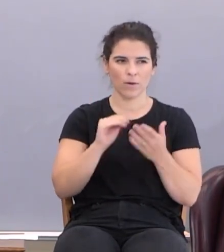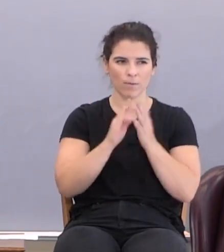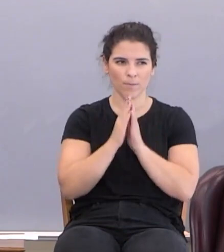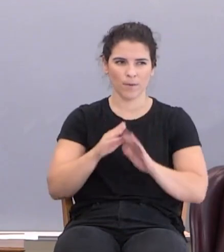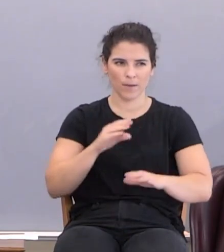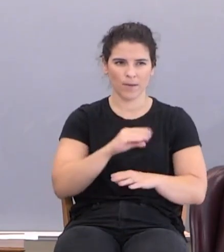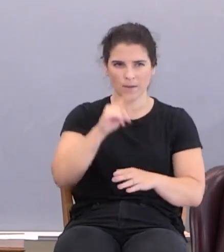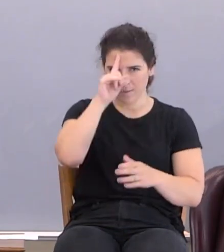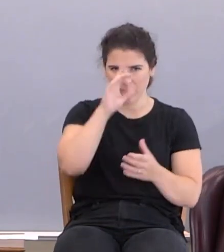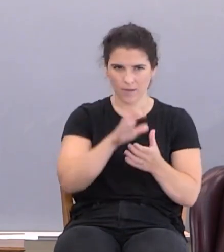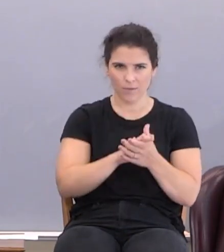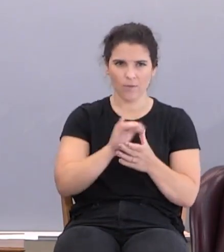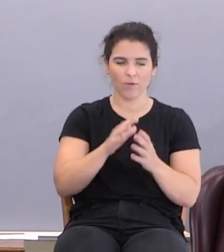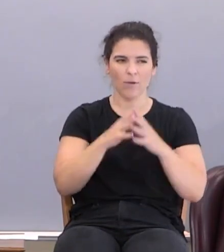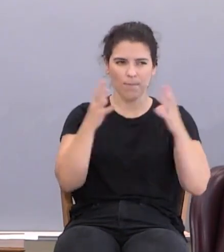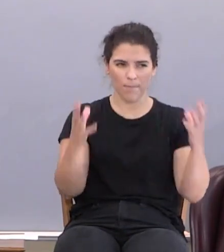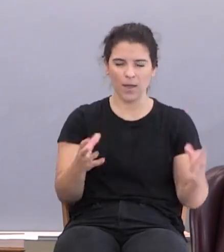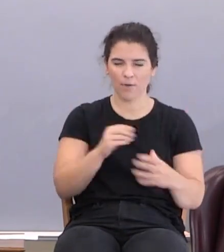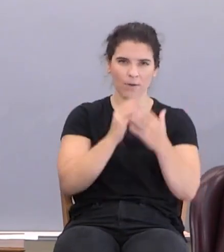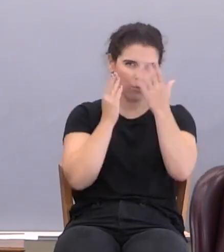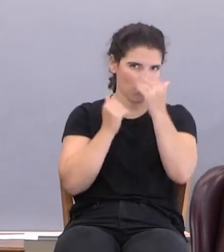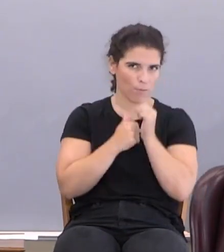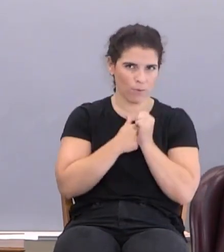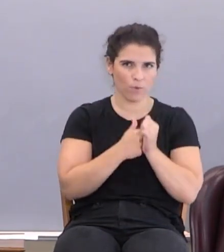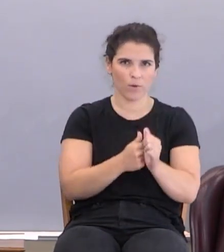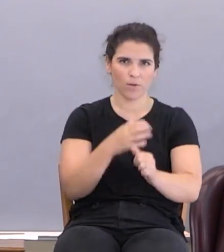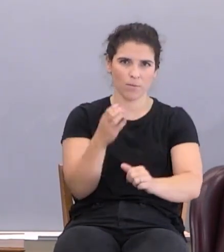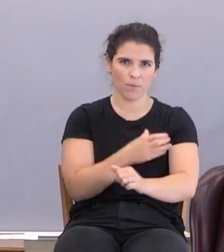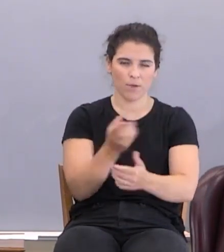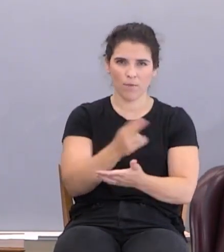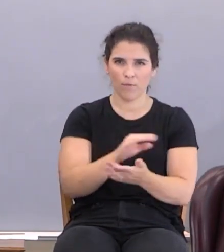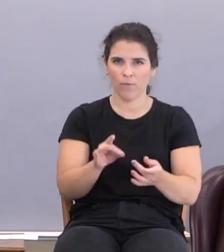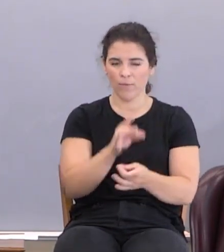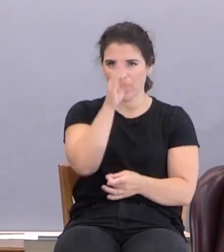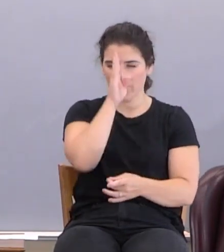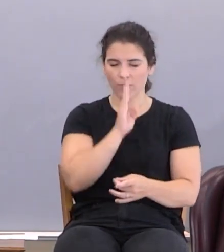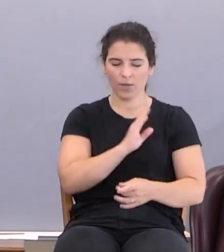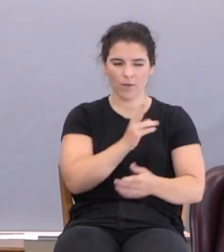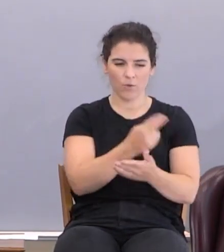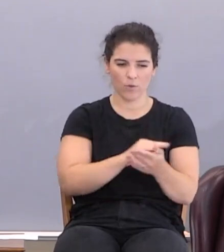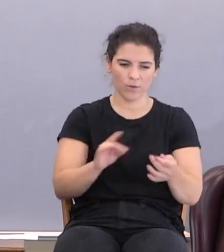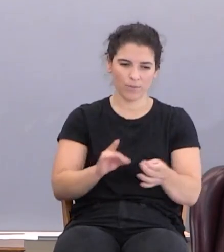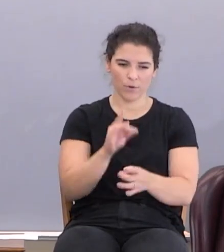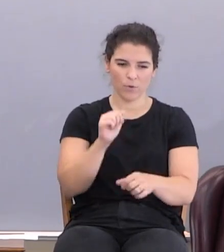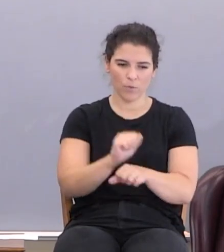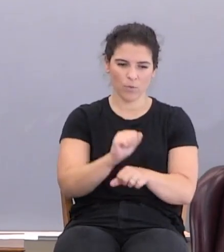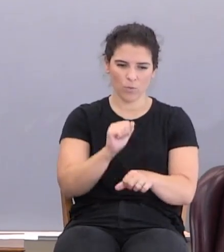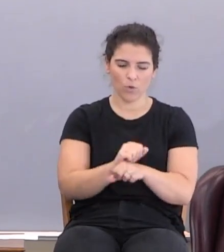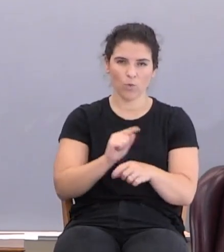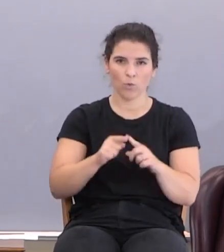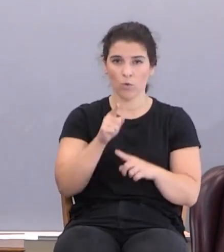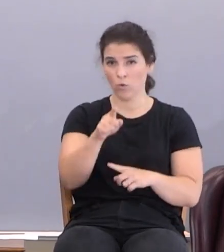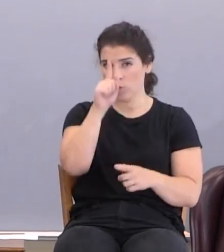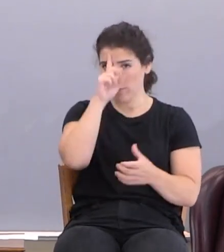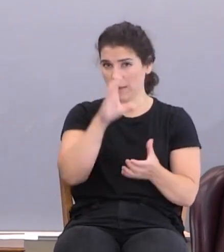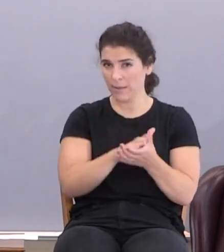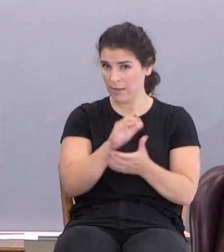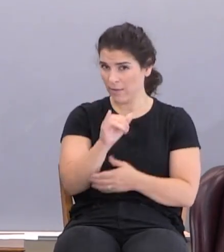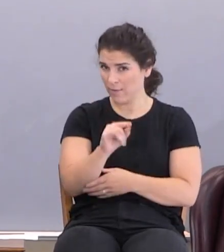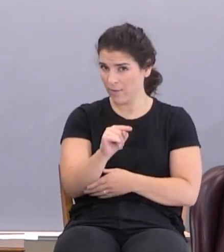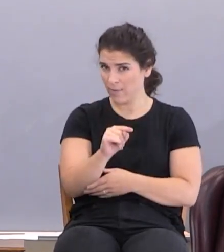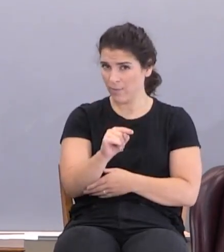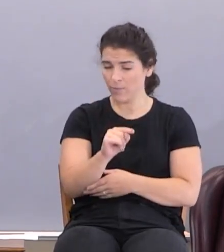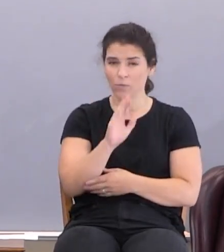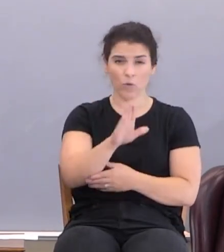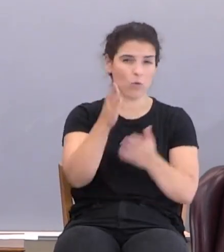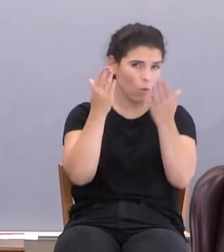abound in hope according to the power of the Holy Ghost. God the Holy Spirit works through His Word when you believe it. And the thing about your hope, about what you know your